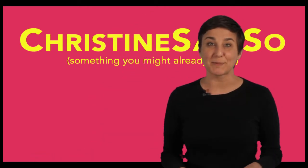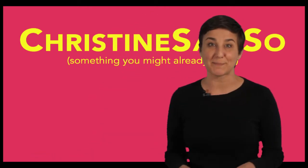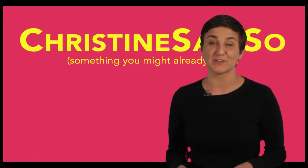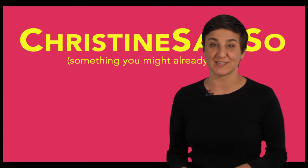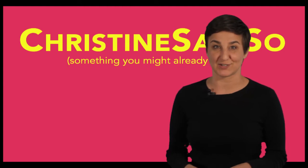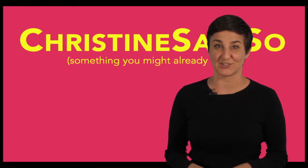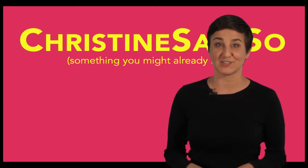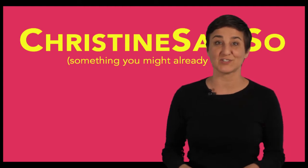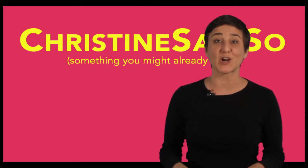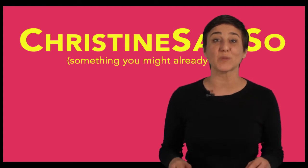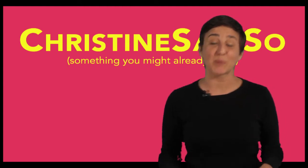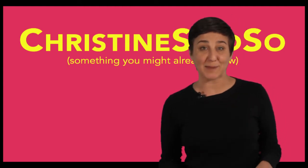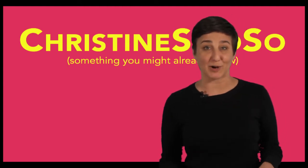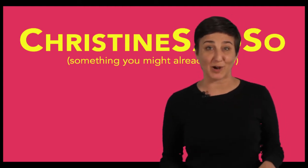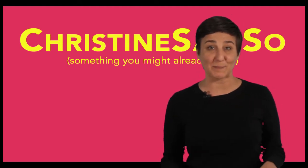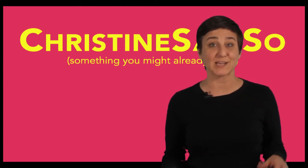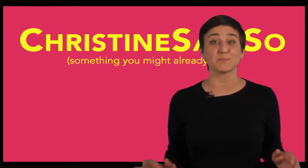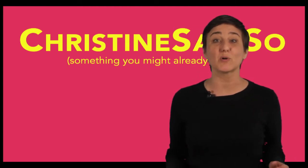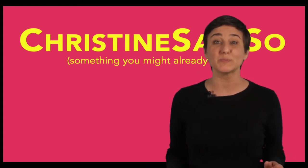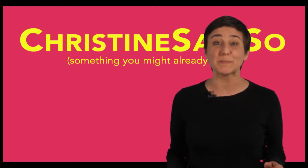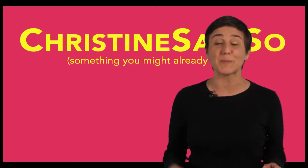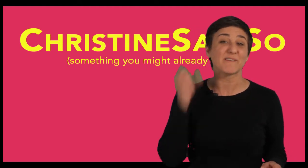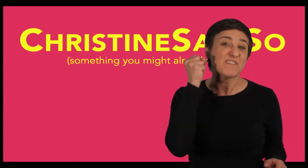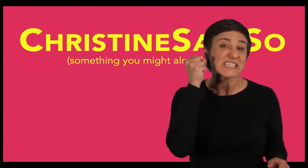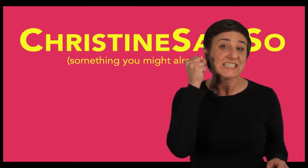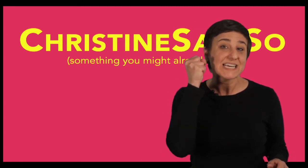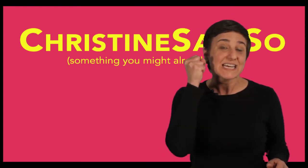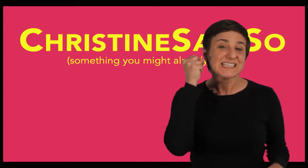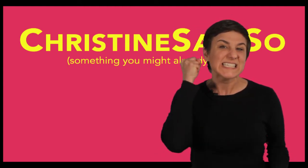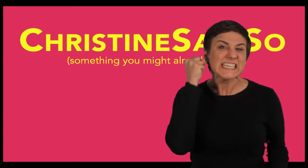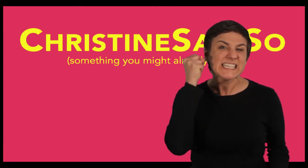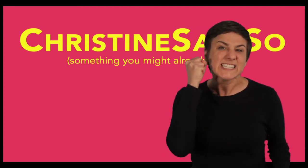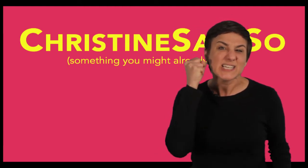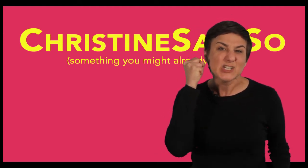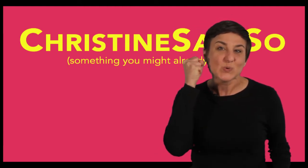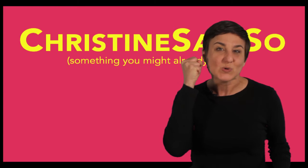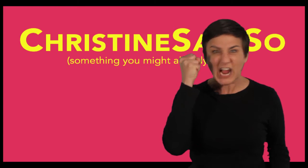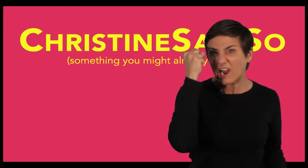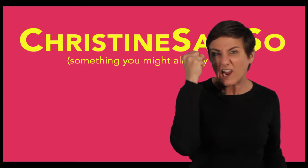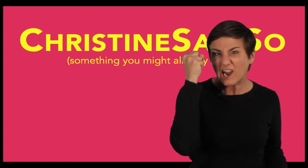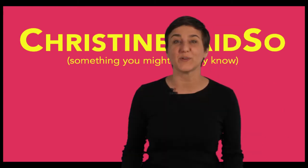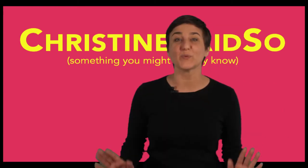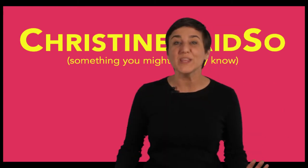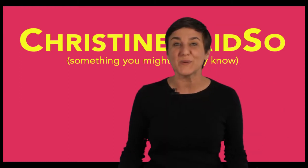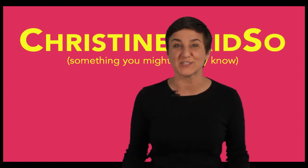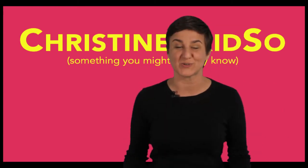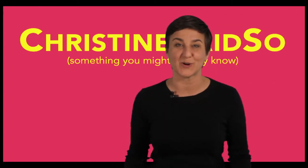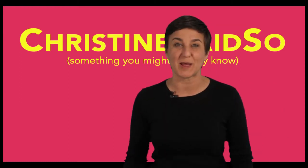paper, scissors, start with paper because most people make a fist. Because it's the easiest thing to do. If you really want to screw them up,